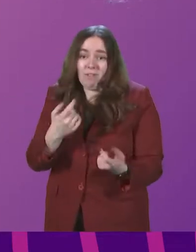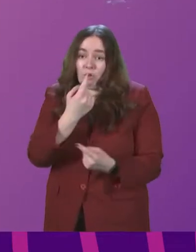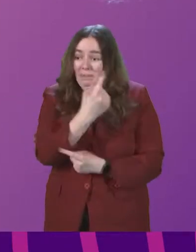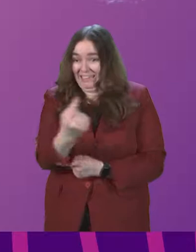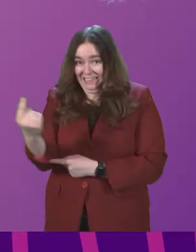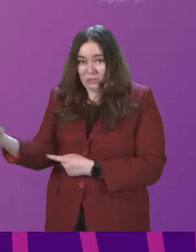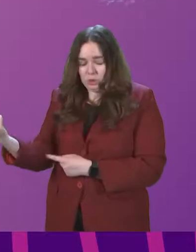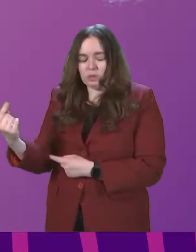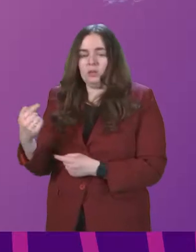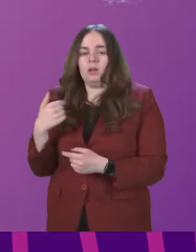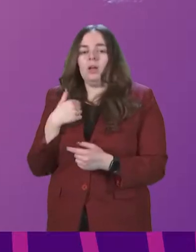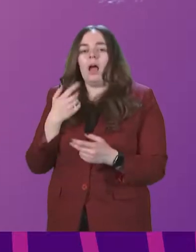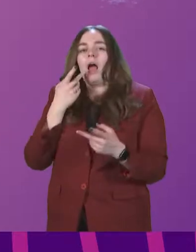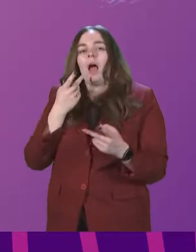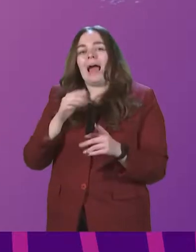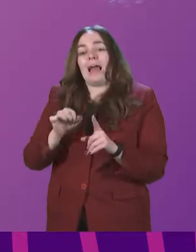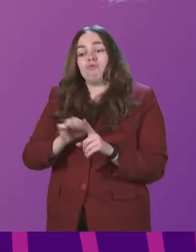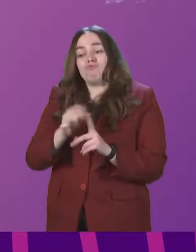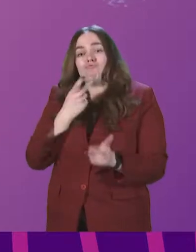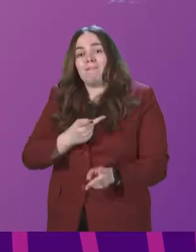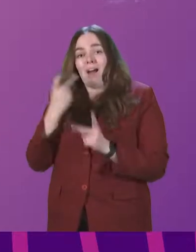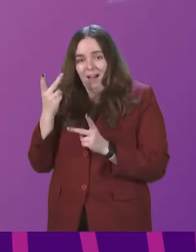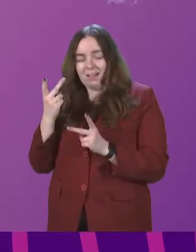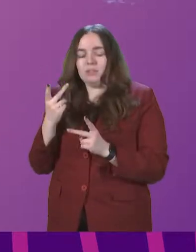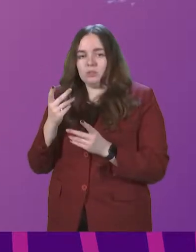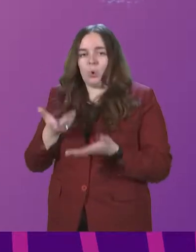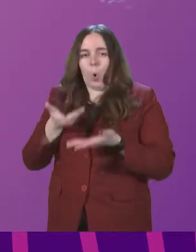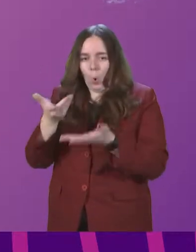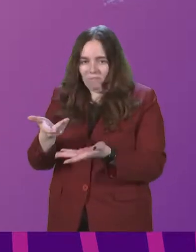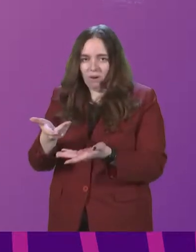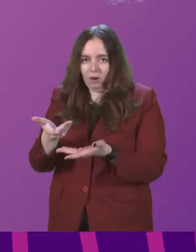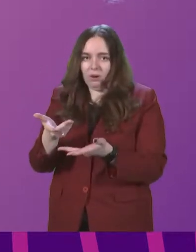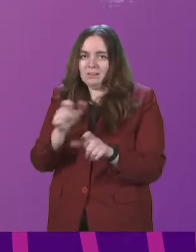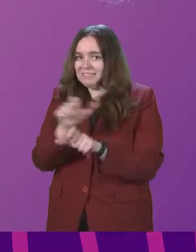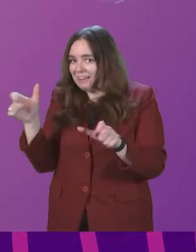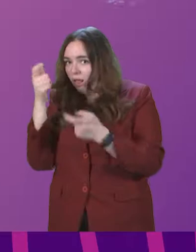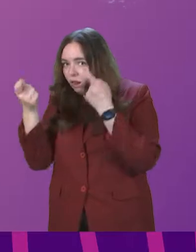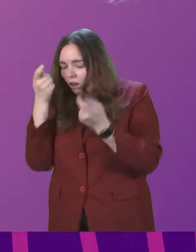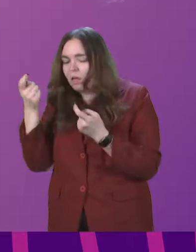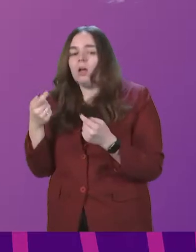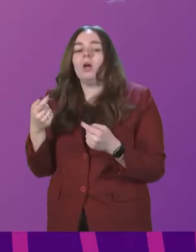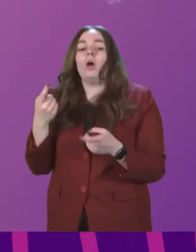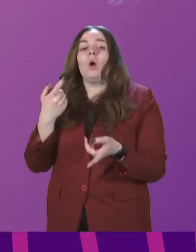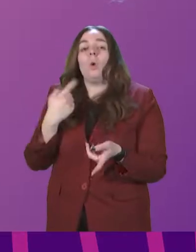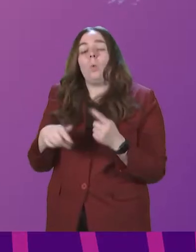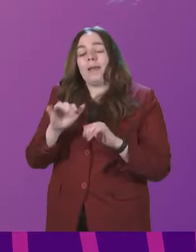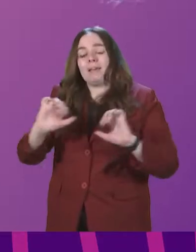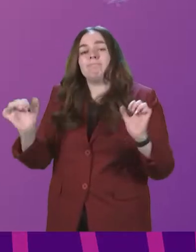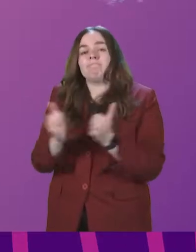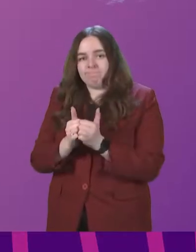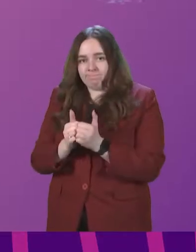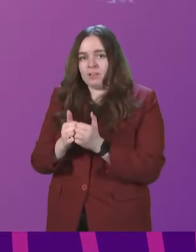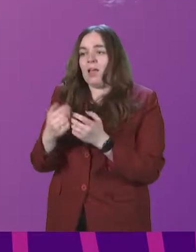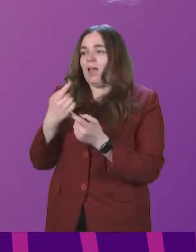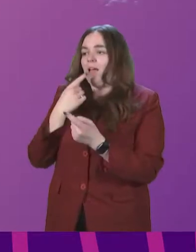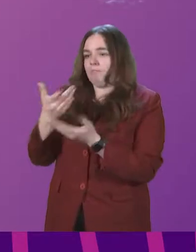and a revised offer from the business that remained in consideration. We reached the view, informed by the